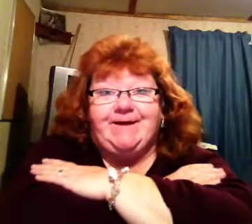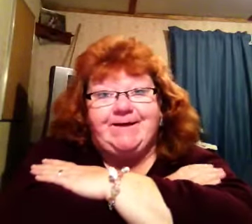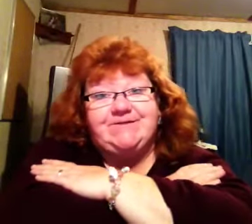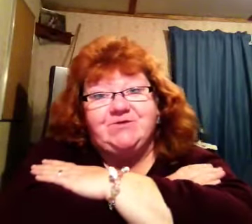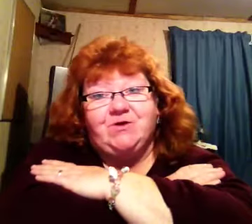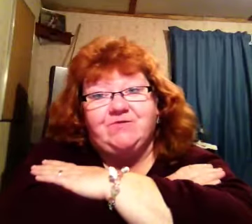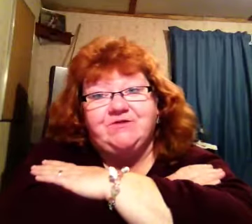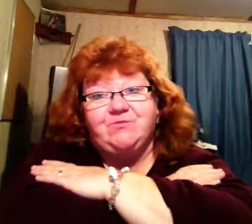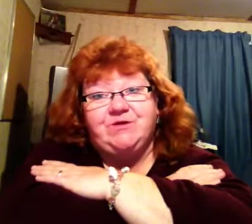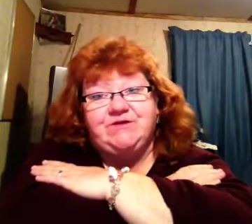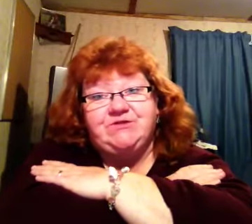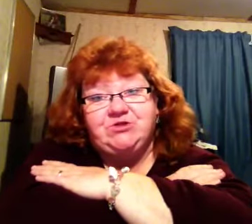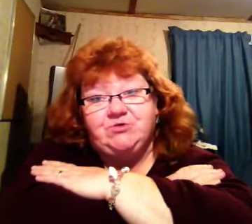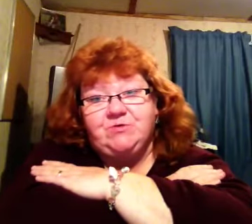So, how's everybody doing?